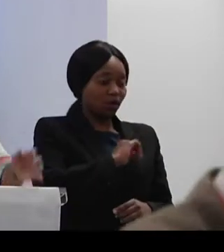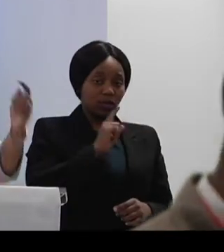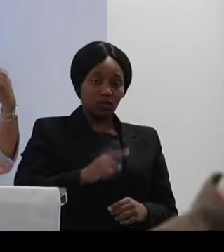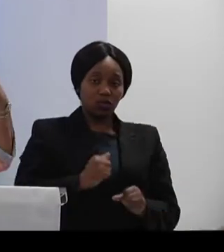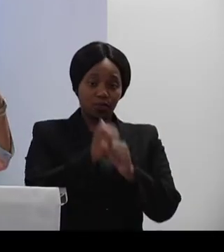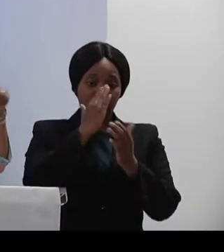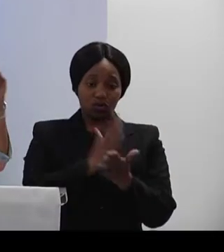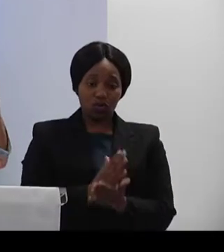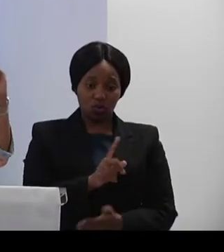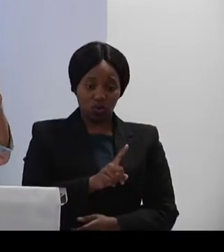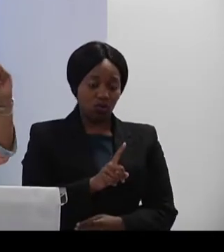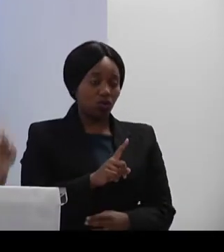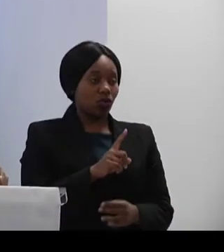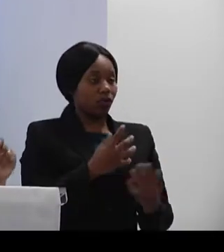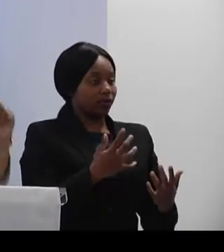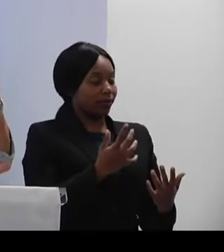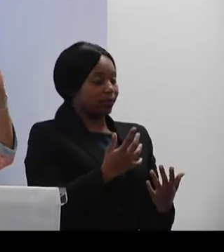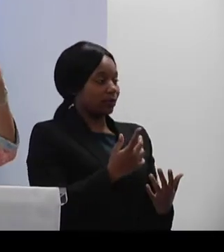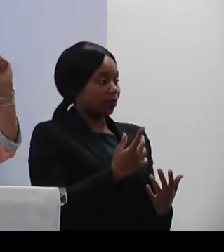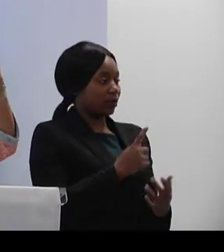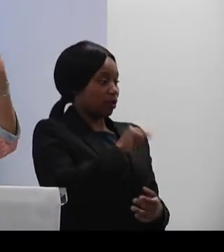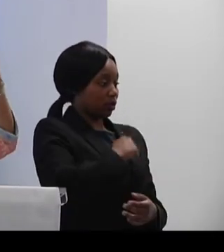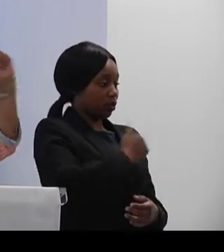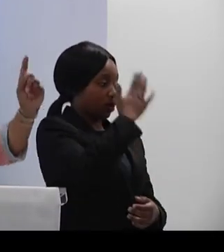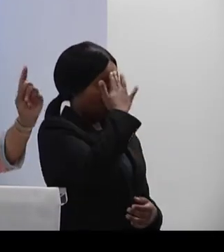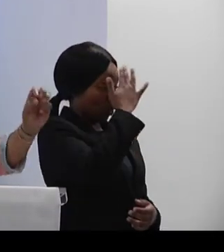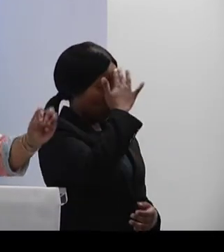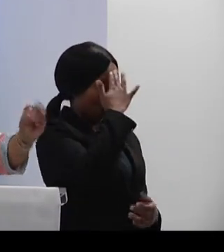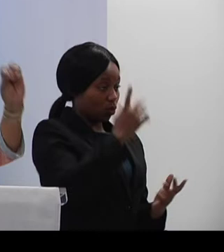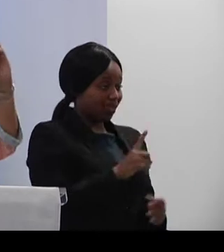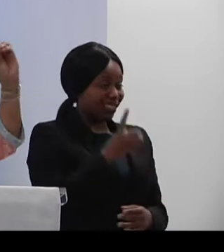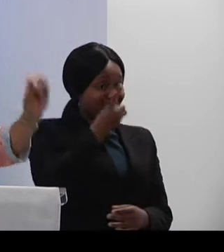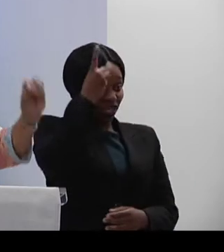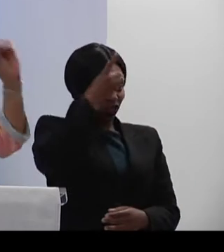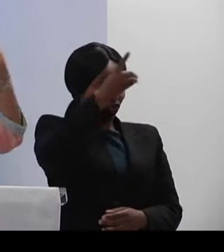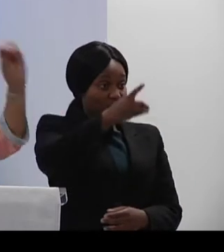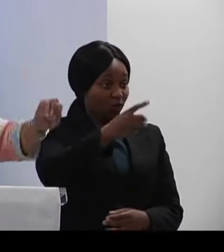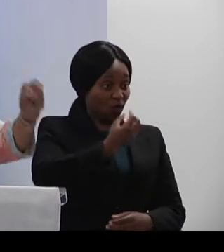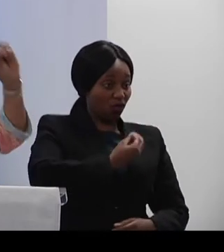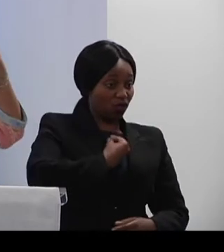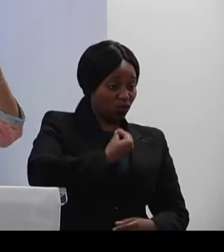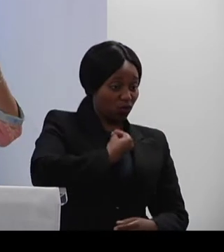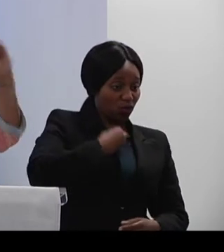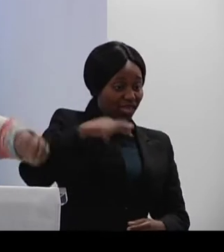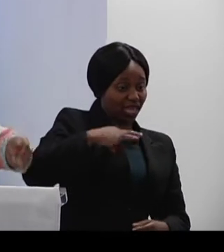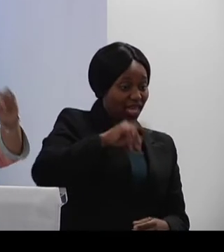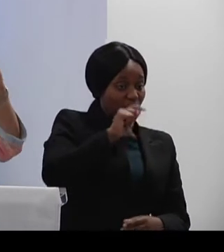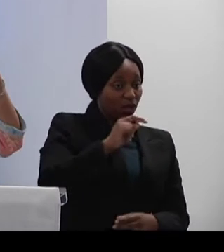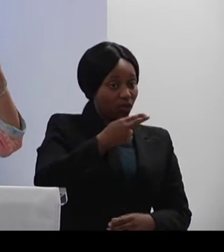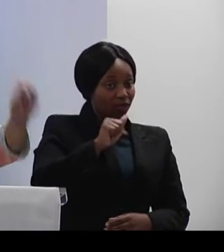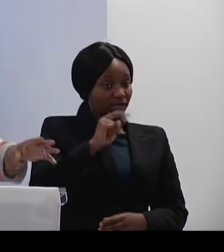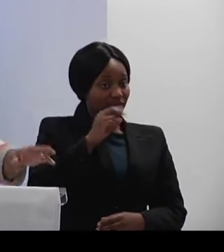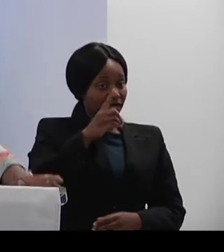sure that we realize, we realize that dream of the young girl Tandeka that the former